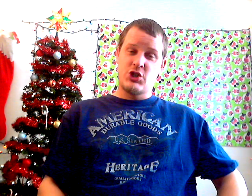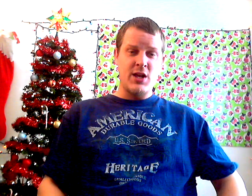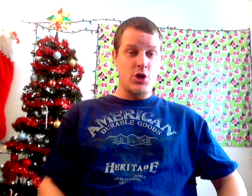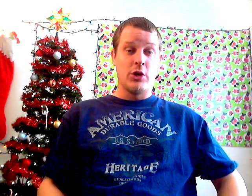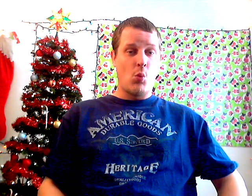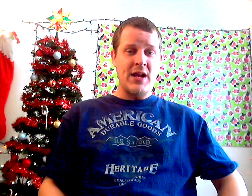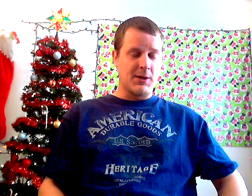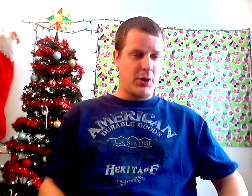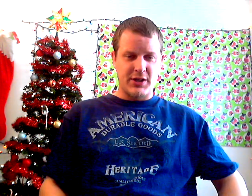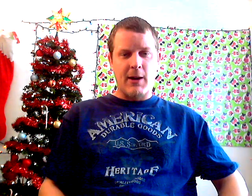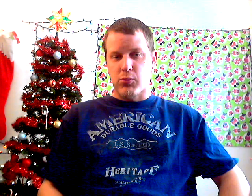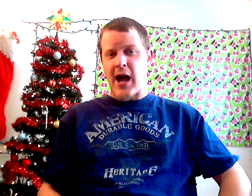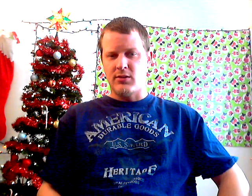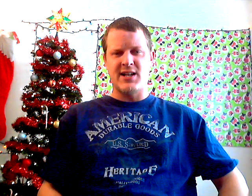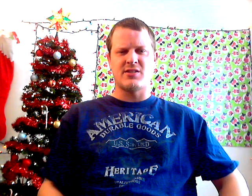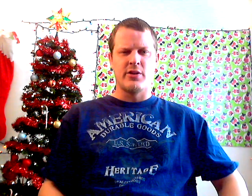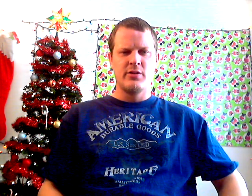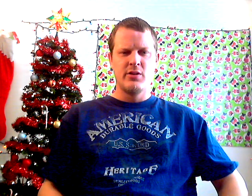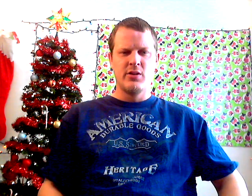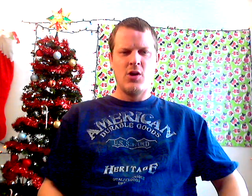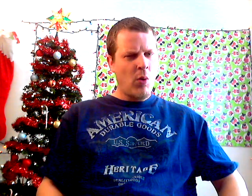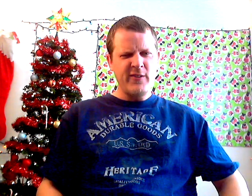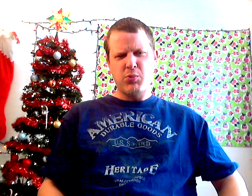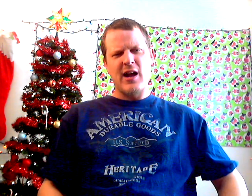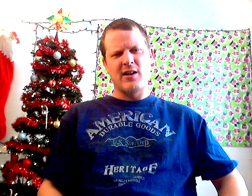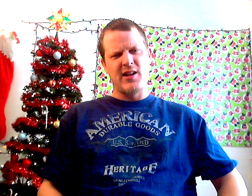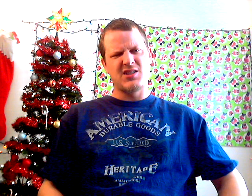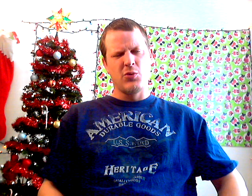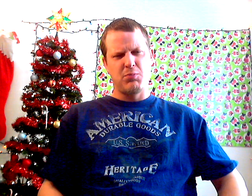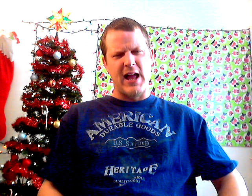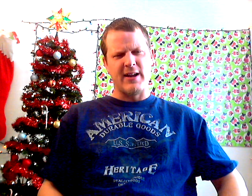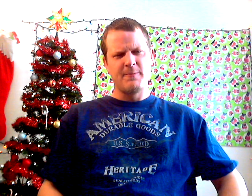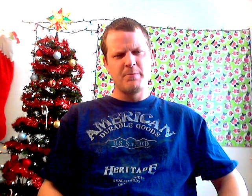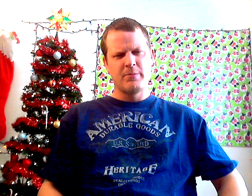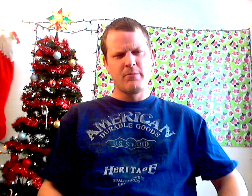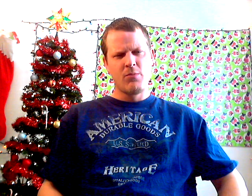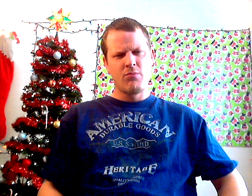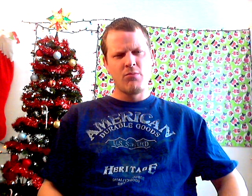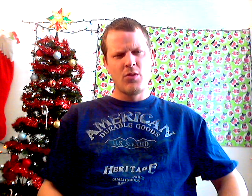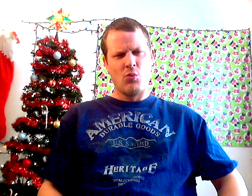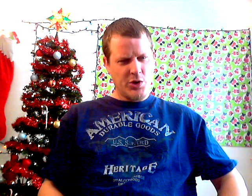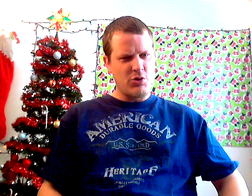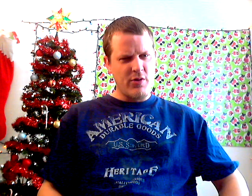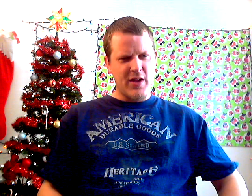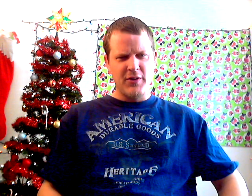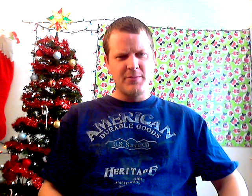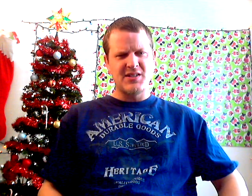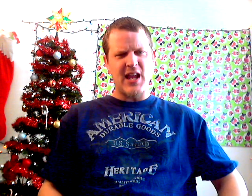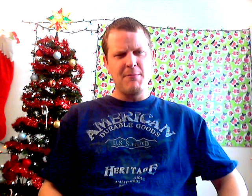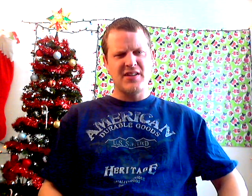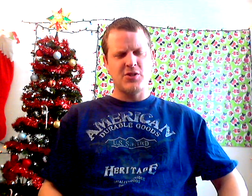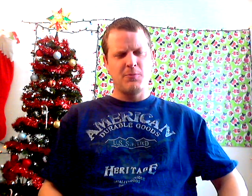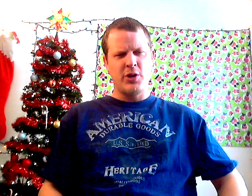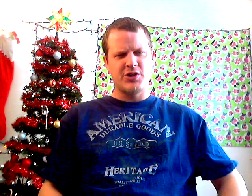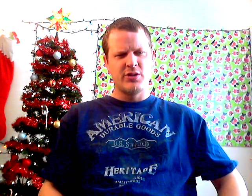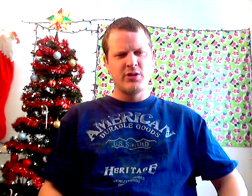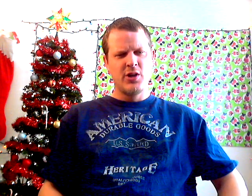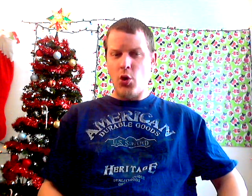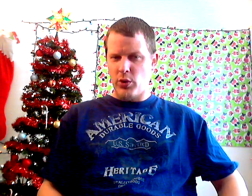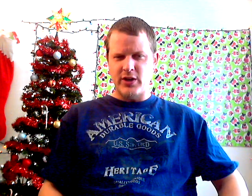Shit, you couldn't wait to put it on Brock Lesnar. What if Brock Lesnar was black? Would you have given him the same monster push? Or would